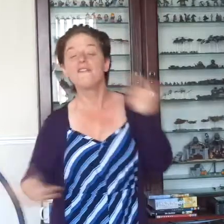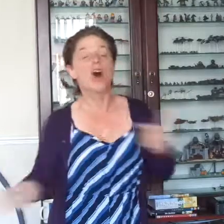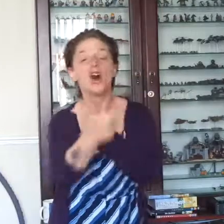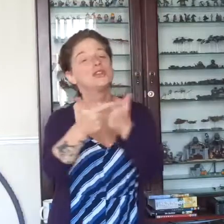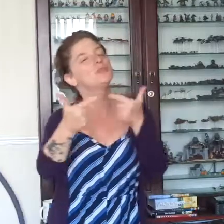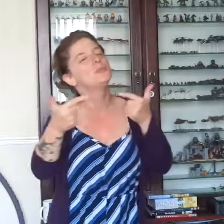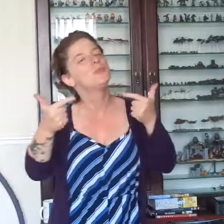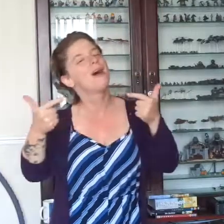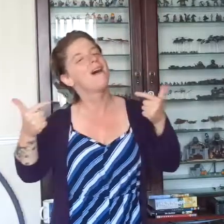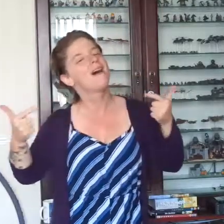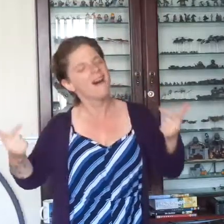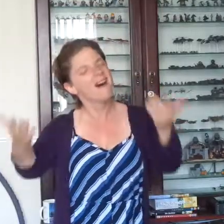wasn't much